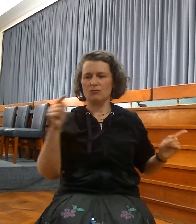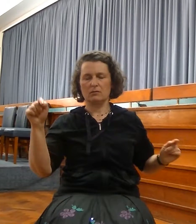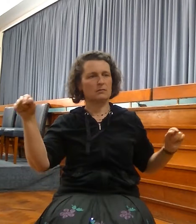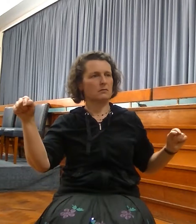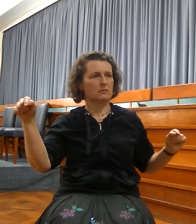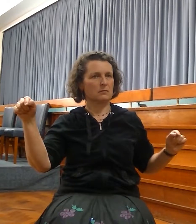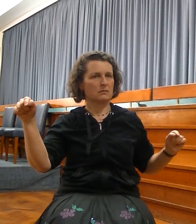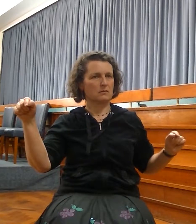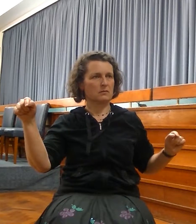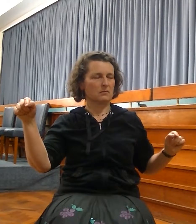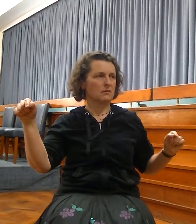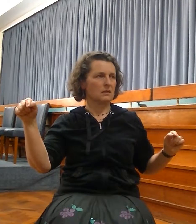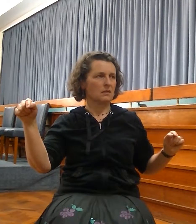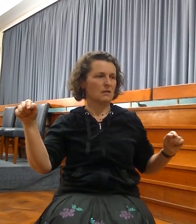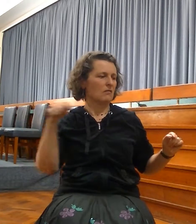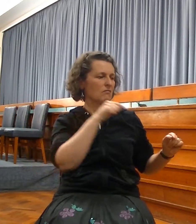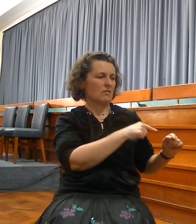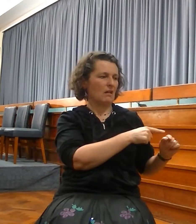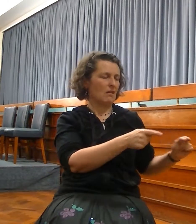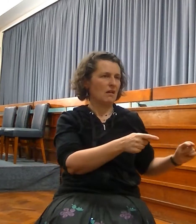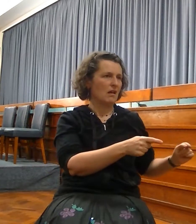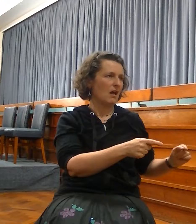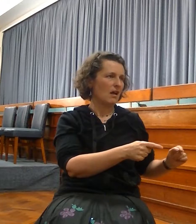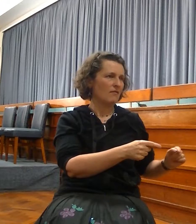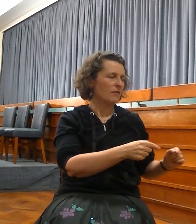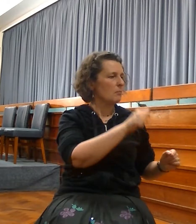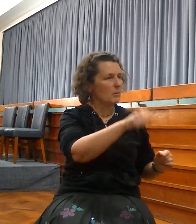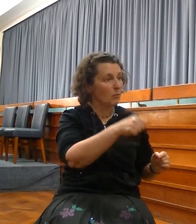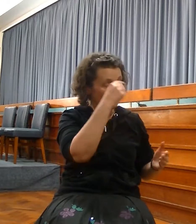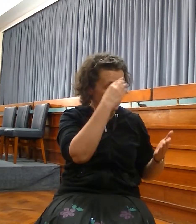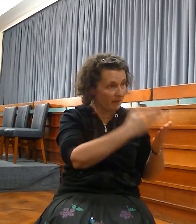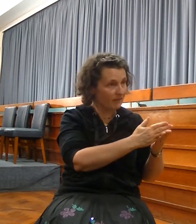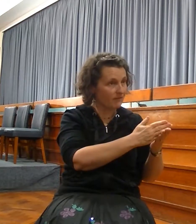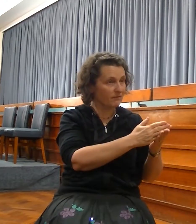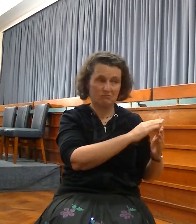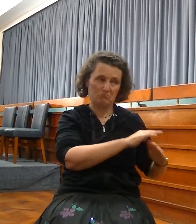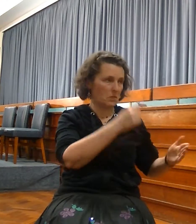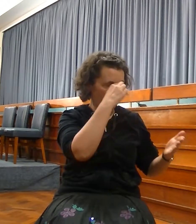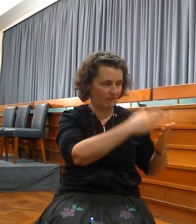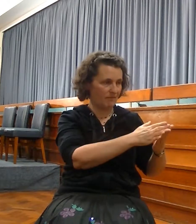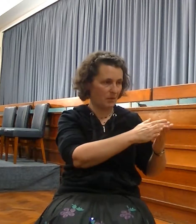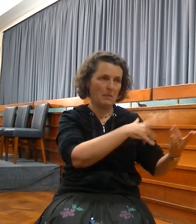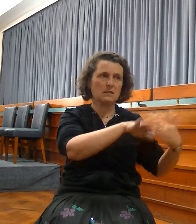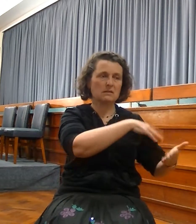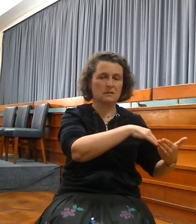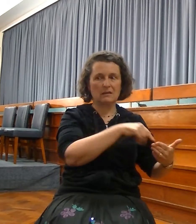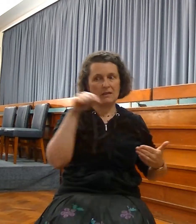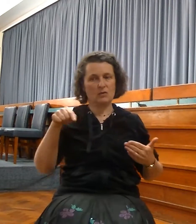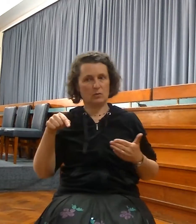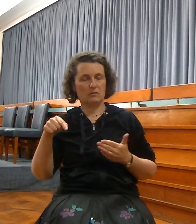redeemed. It will have so far as we can ensure a regenerate church membership. Verse 34. And they shall teach